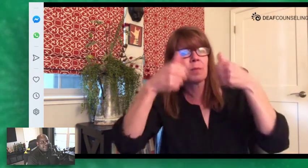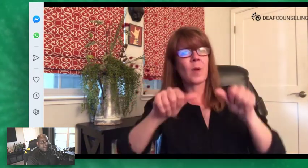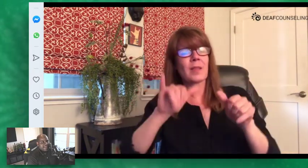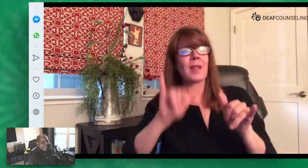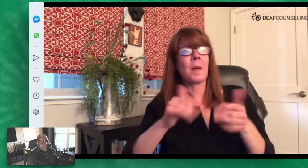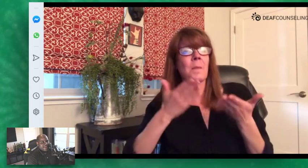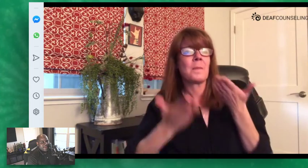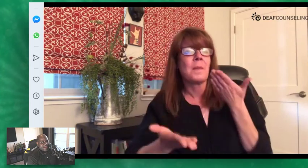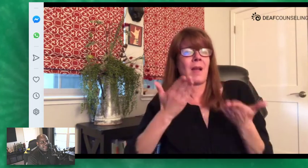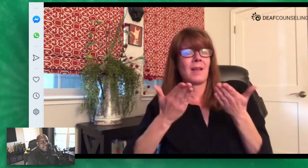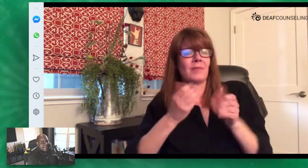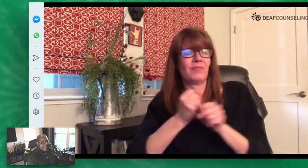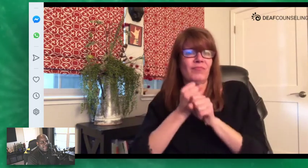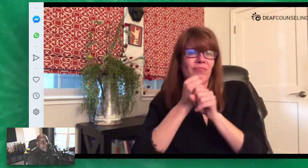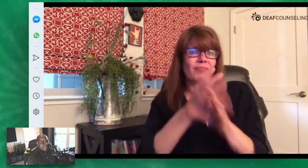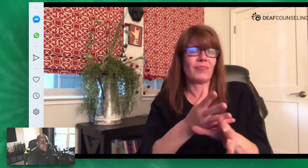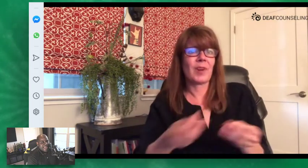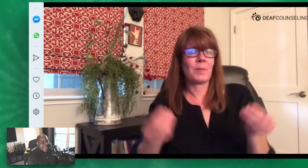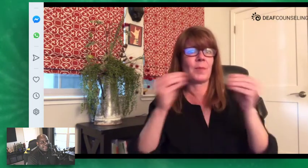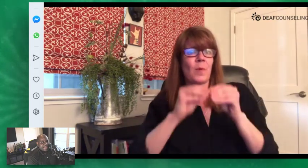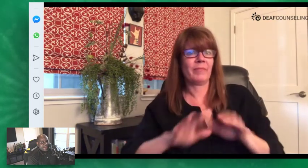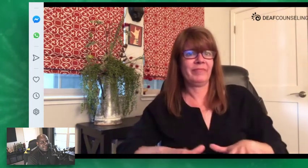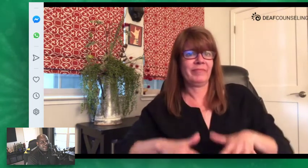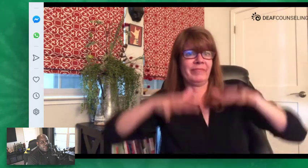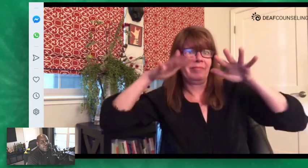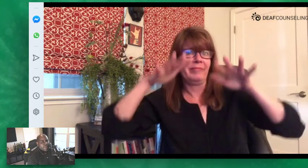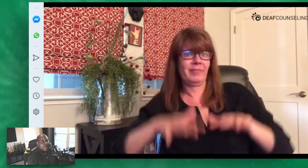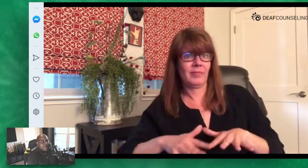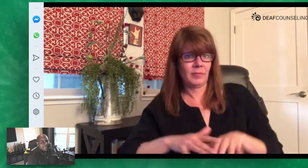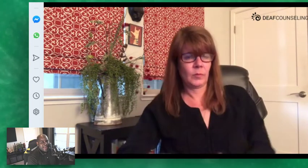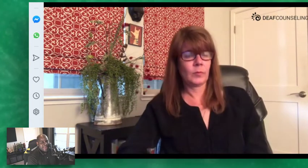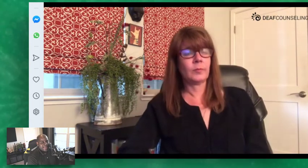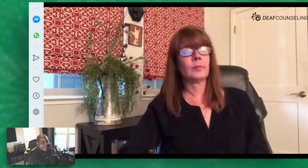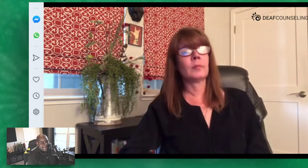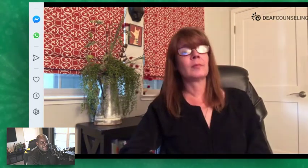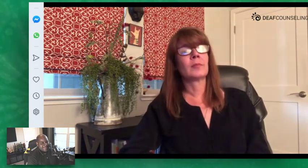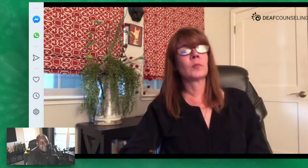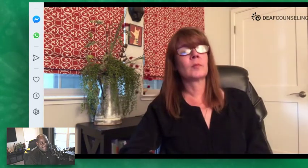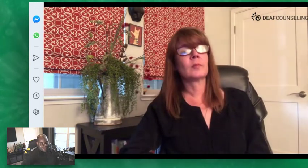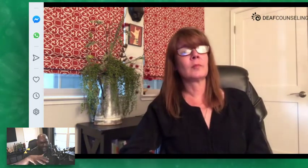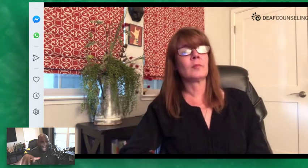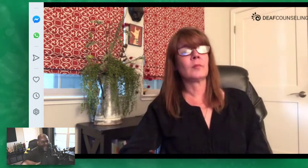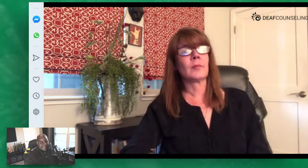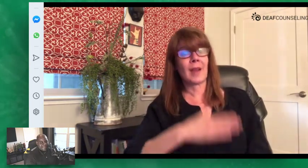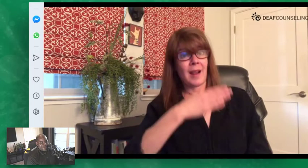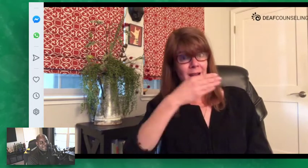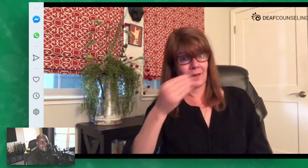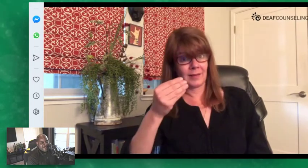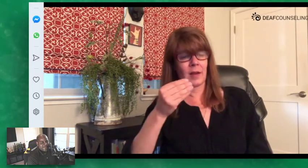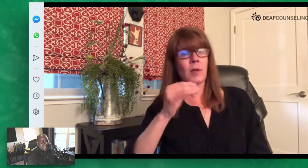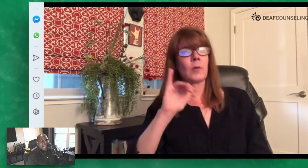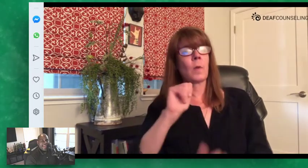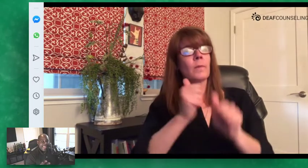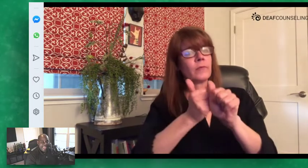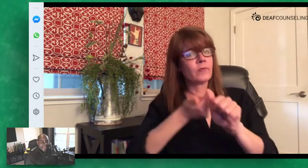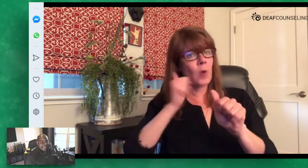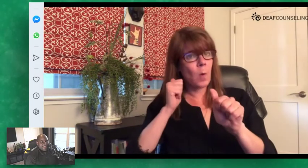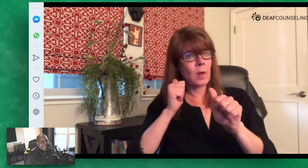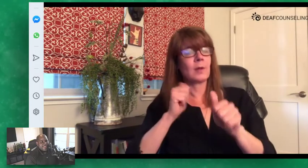you know anything that might be adding more panic to the society to the situation and you